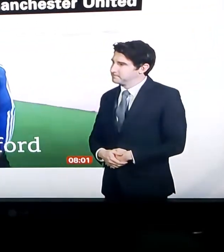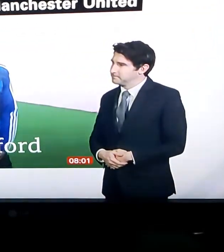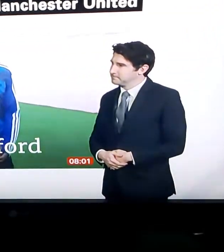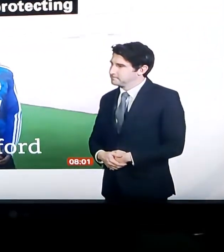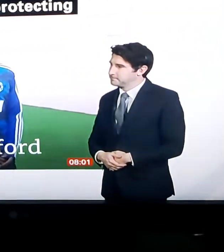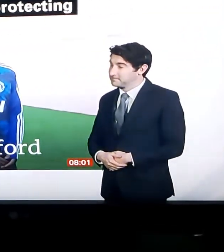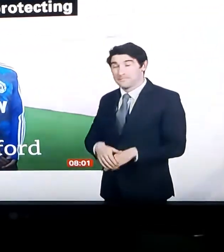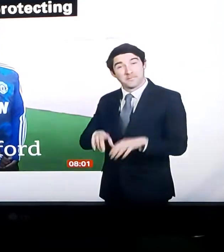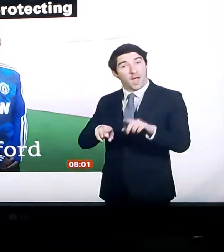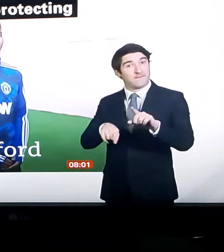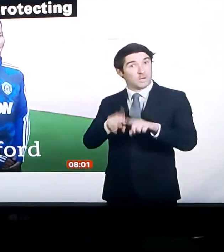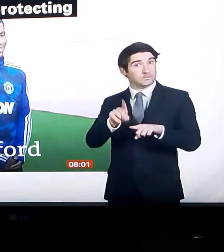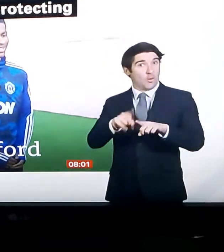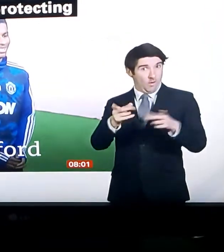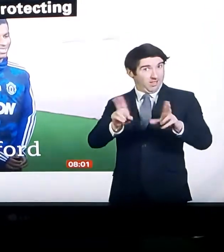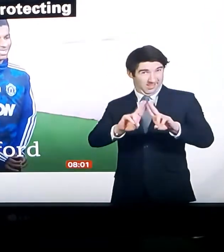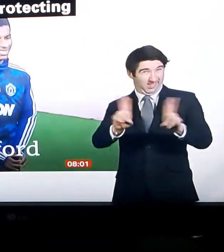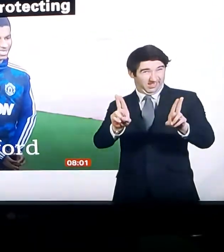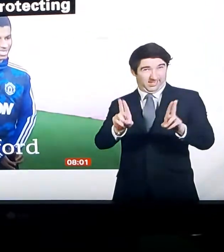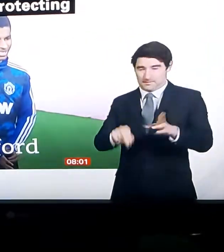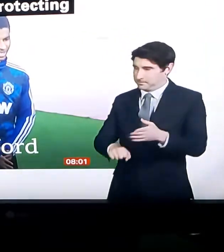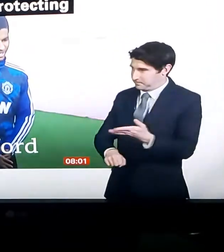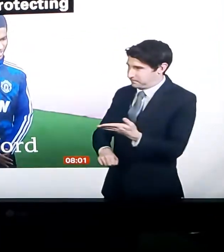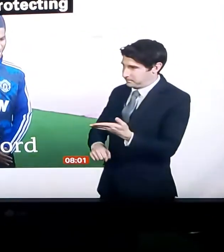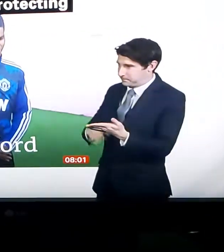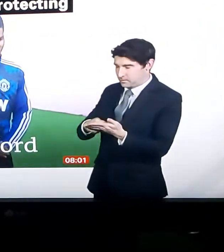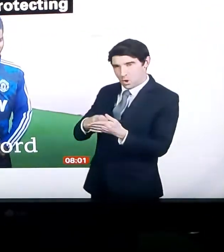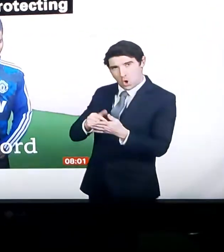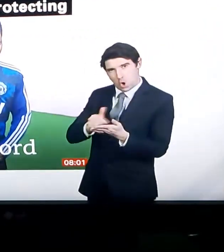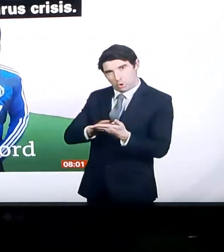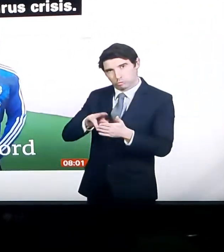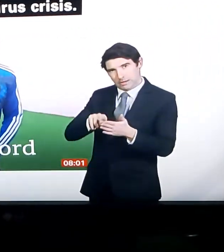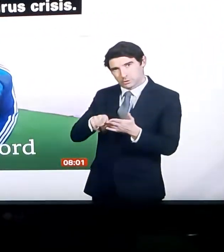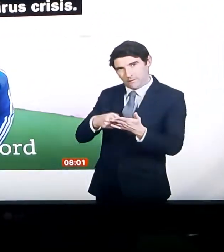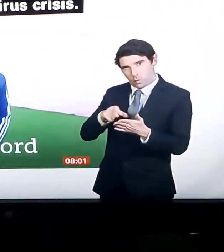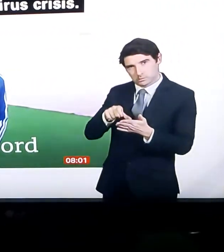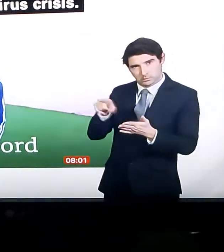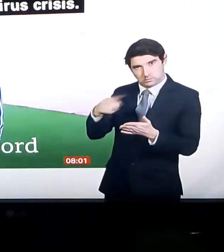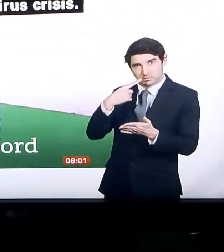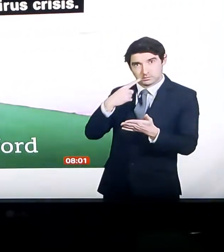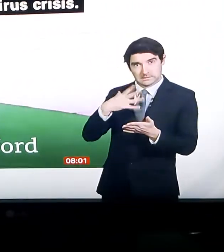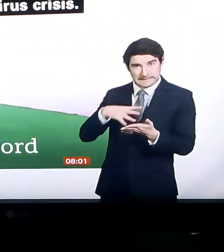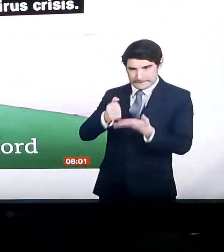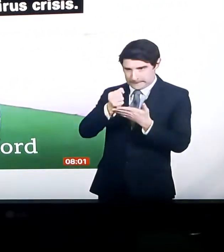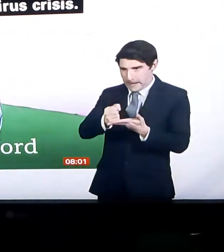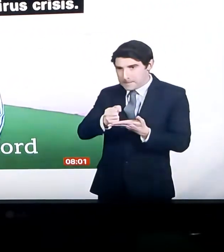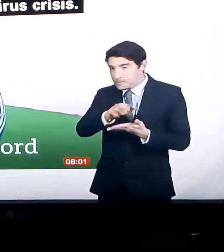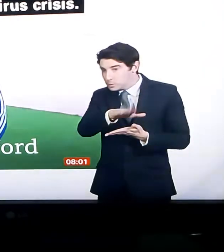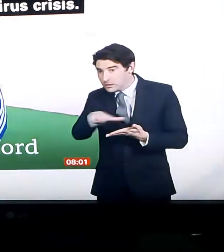forward. Marcus Rashford talks to us about protecting children on free school meals during the coronavirus crisis.